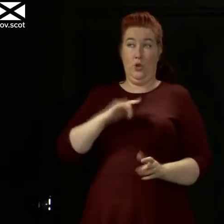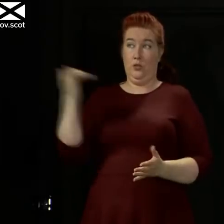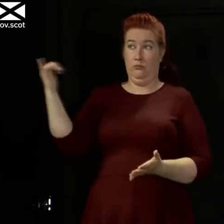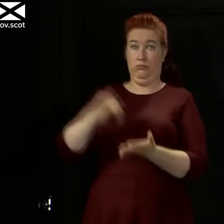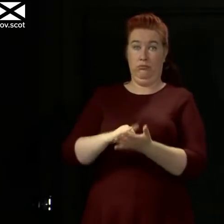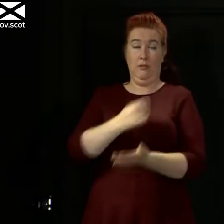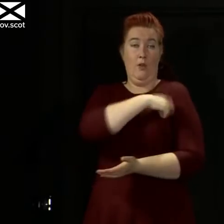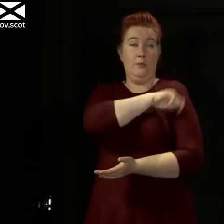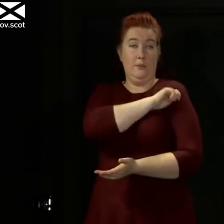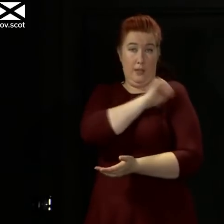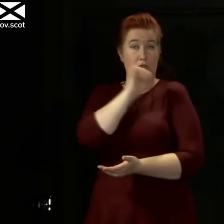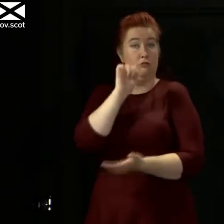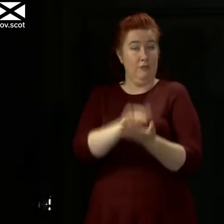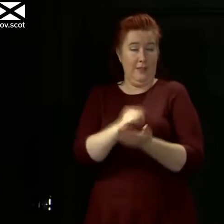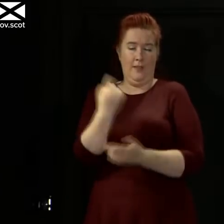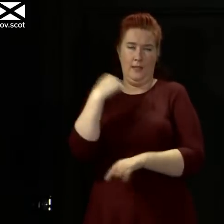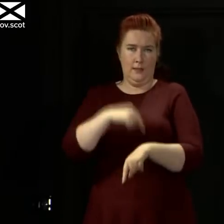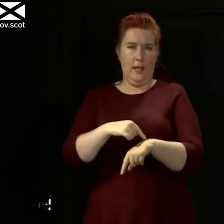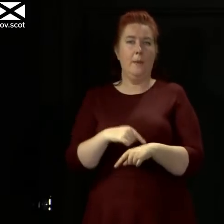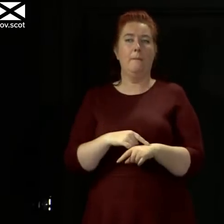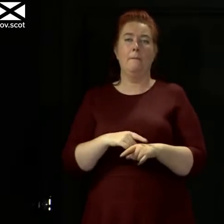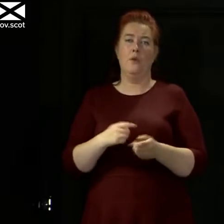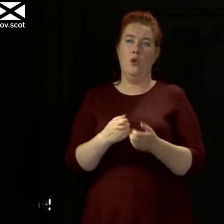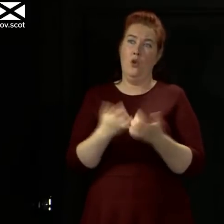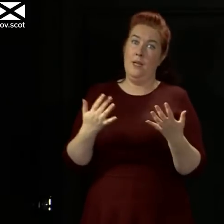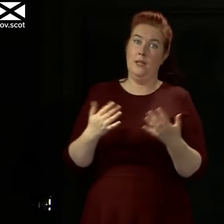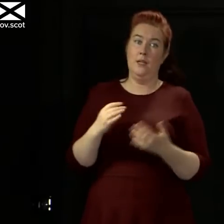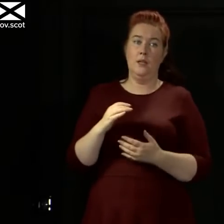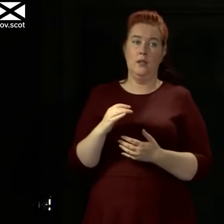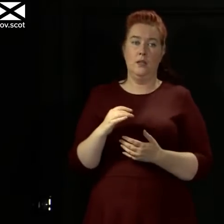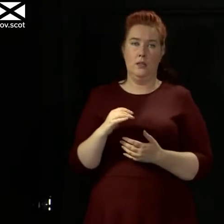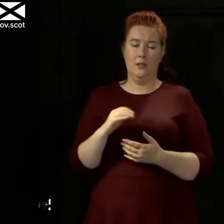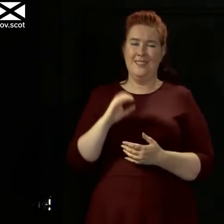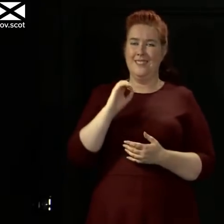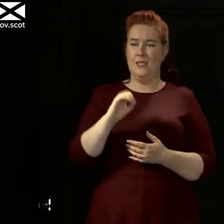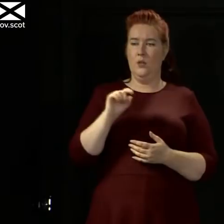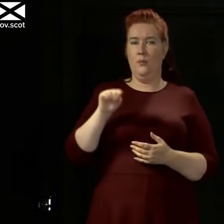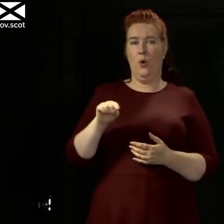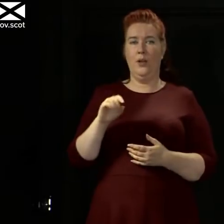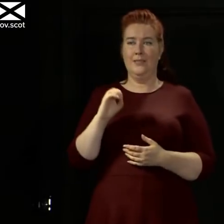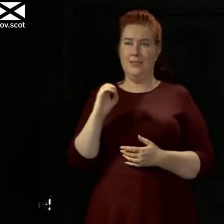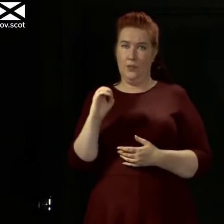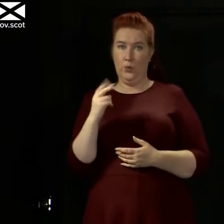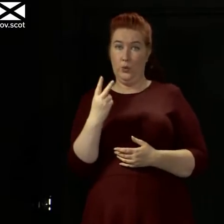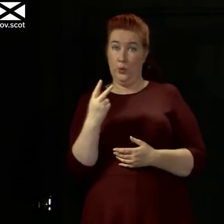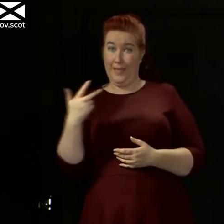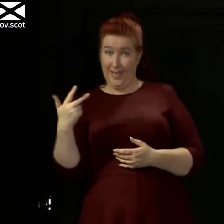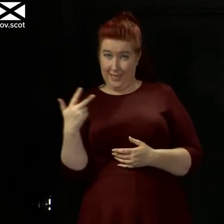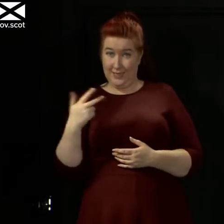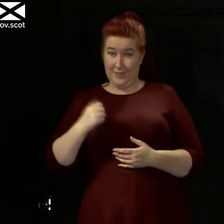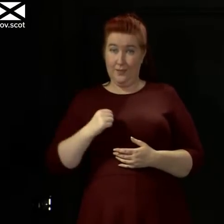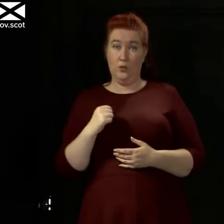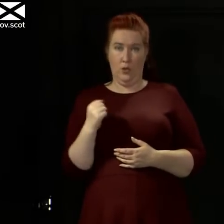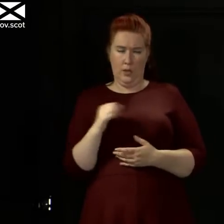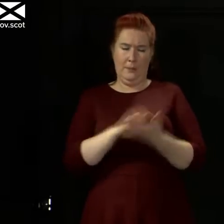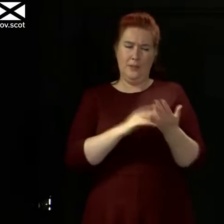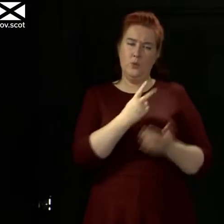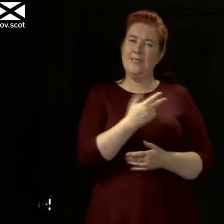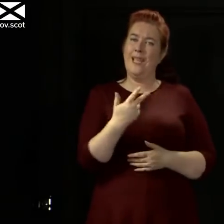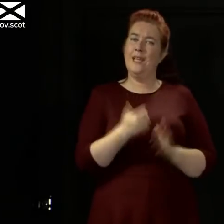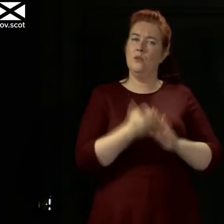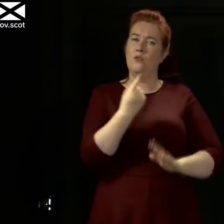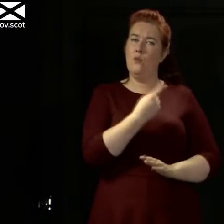figures, I quoted then, you're absolutely right about them, where 0.028 for Scotland, which is the 28 per 100,000,